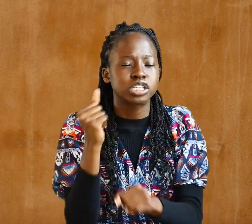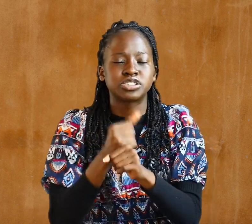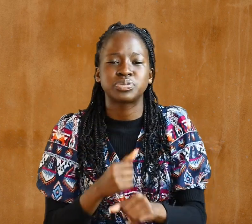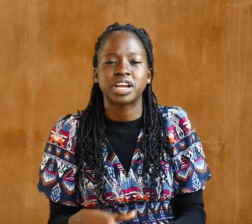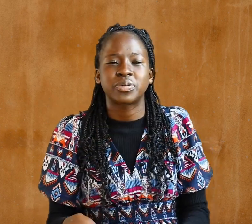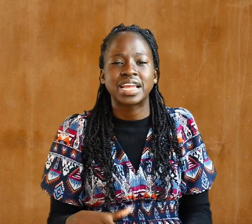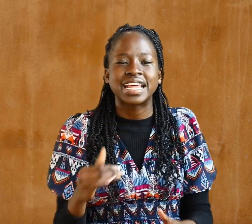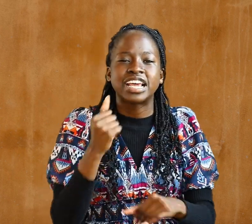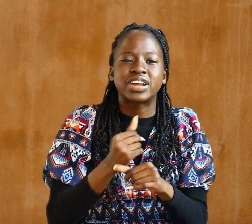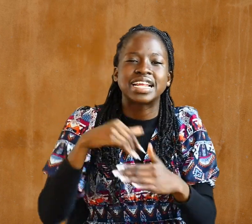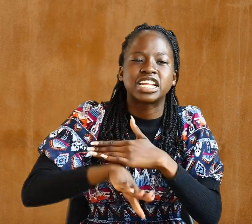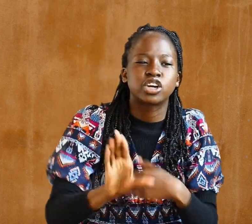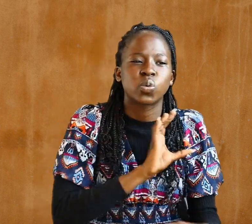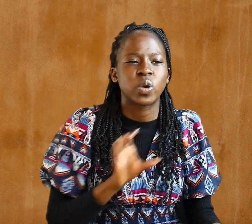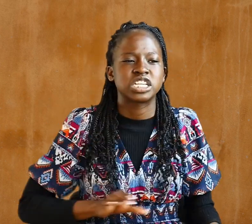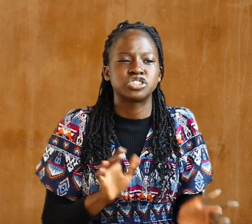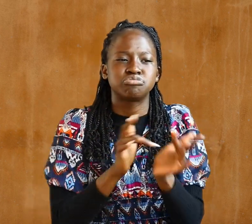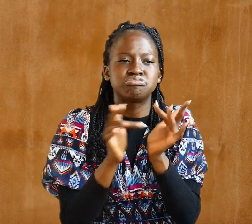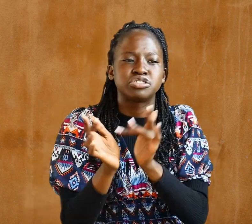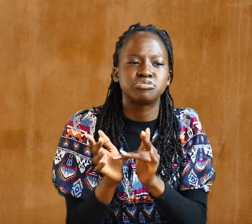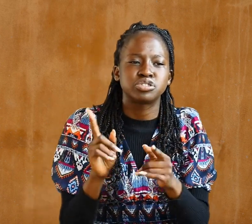prepared in advance for us to do.